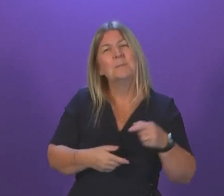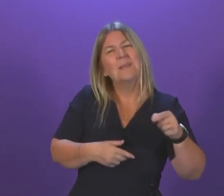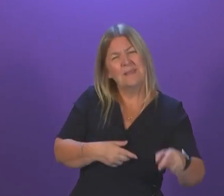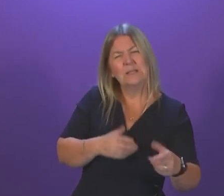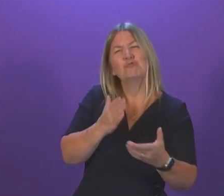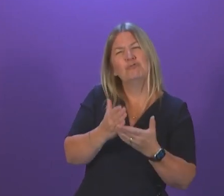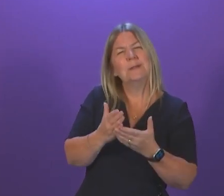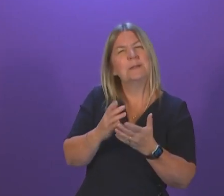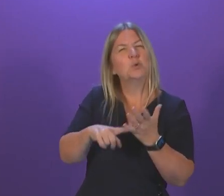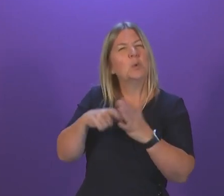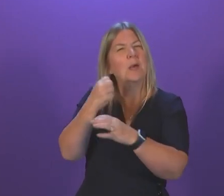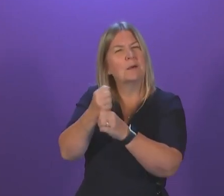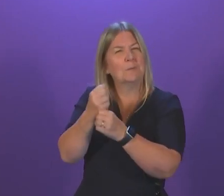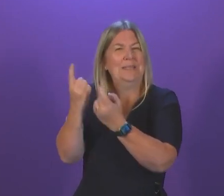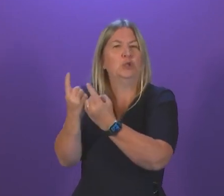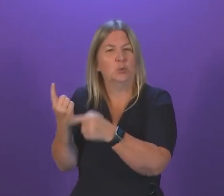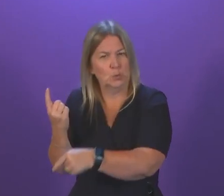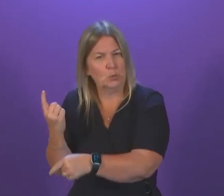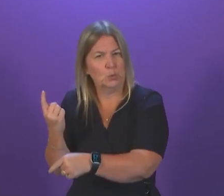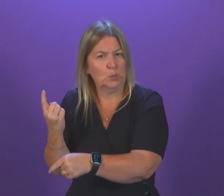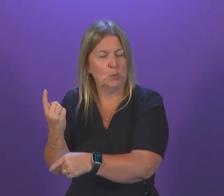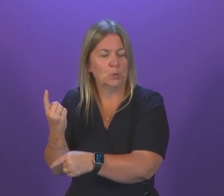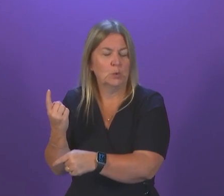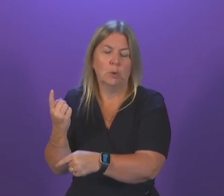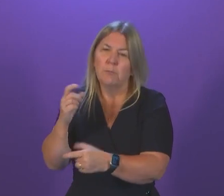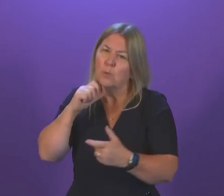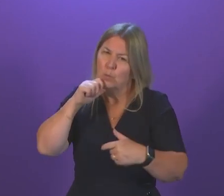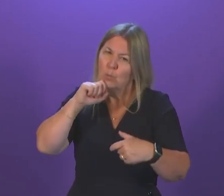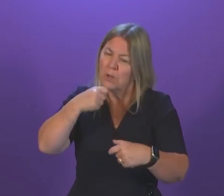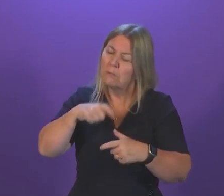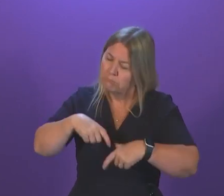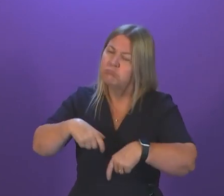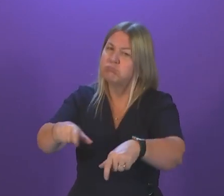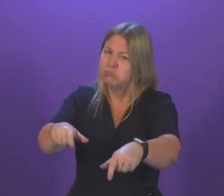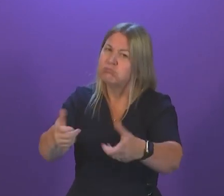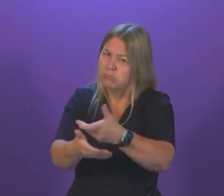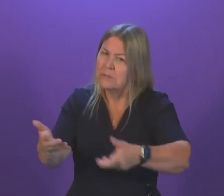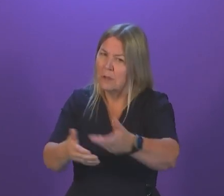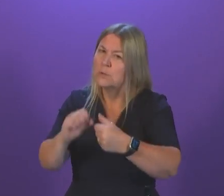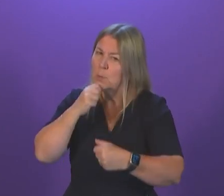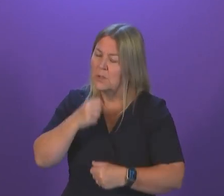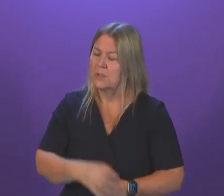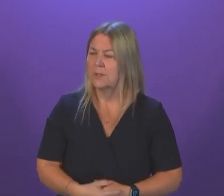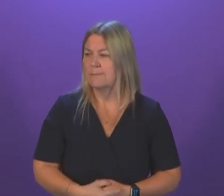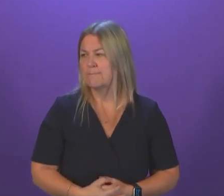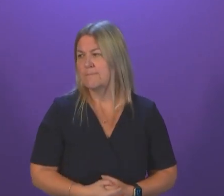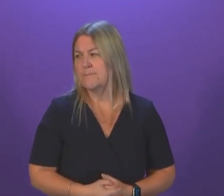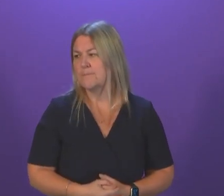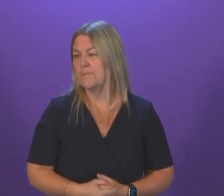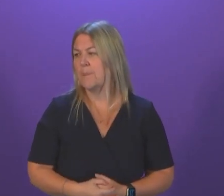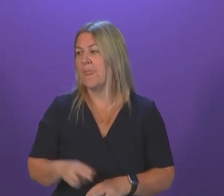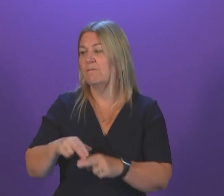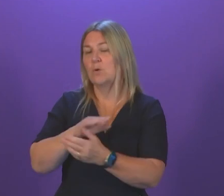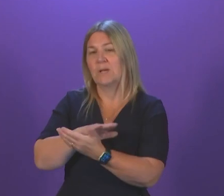is doing everything possible to help those impacted. Fiona, his thought? This week, the Conservatives' own Business Secretary, Kwasi